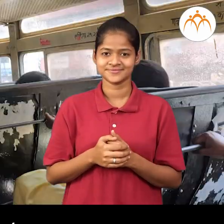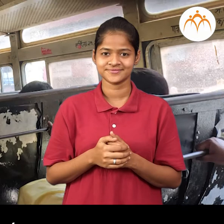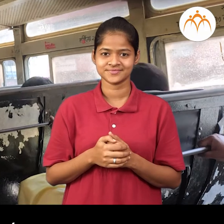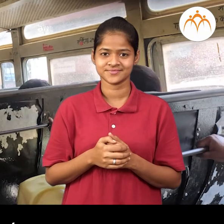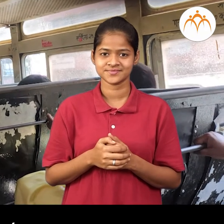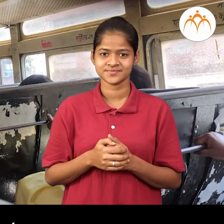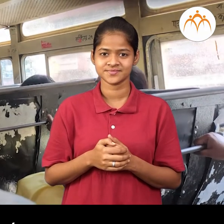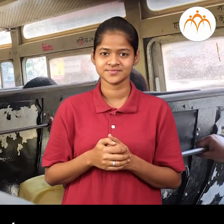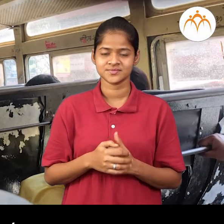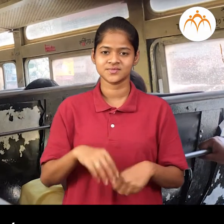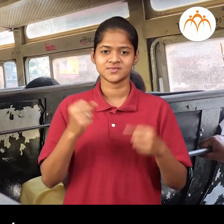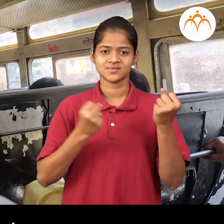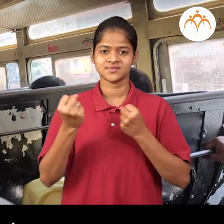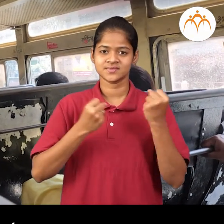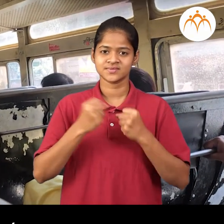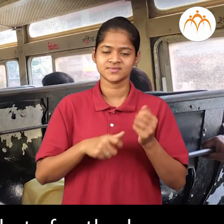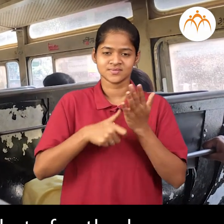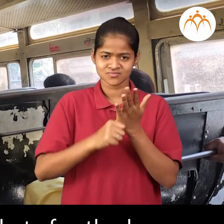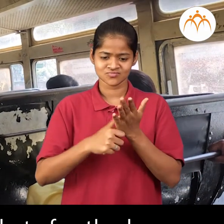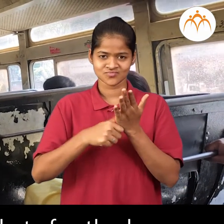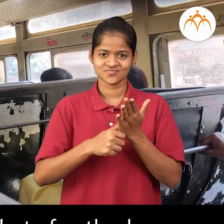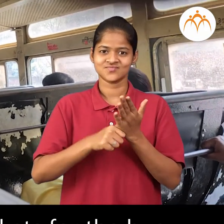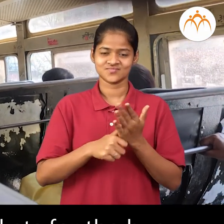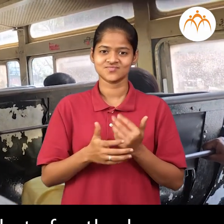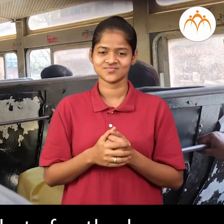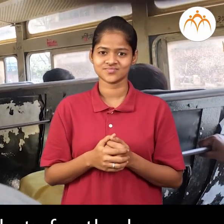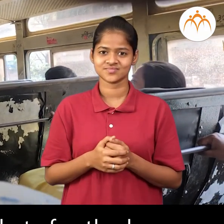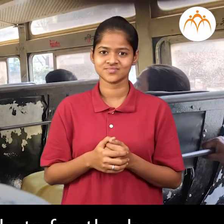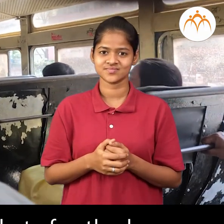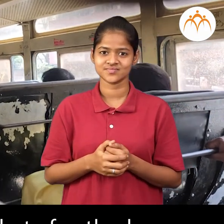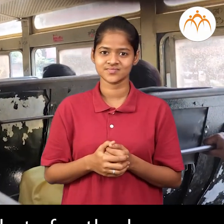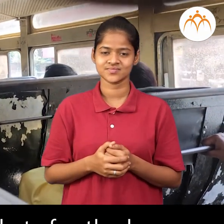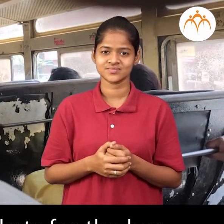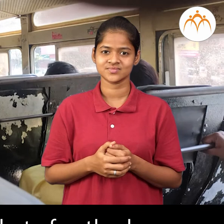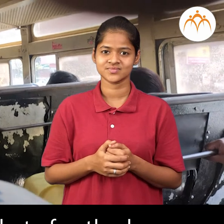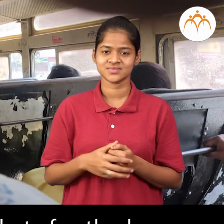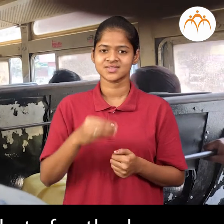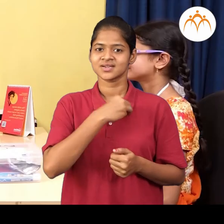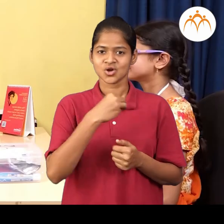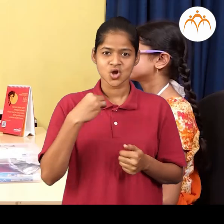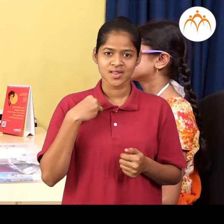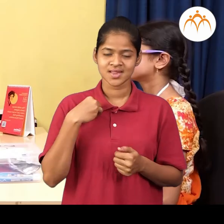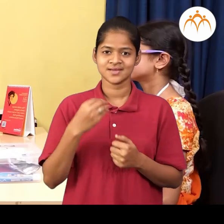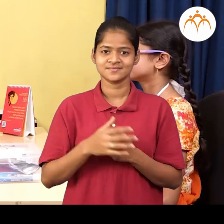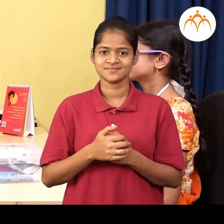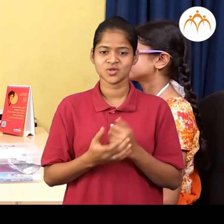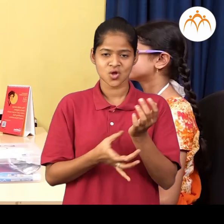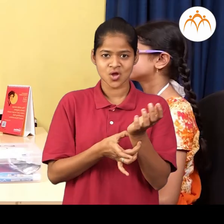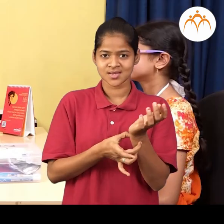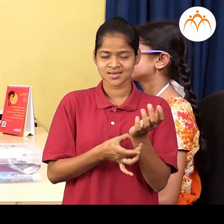Conductor, conductors give tickets for the bus. Doctor, doctor